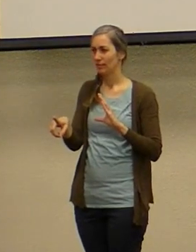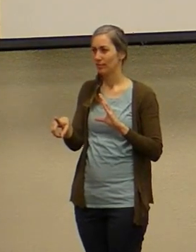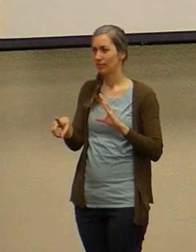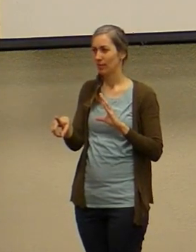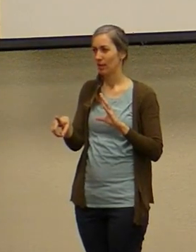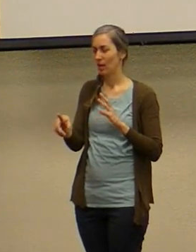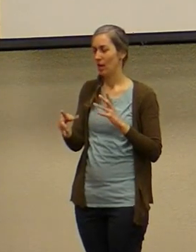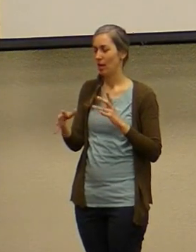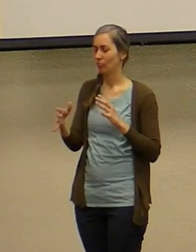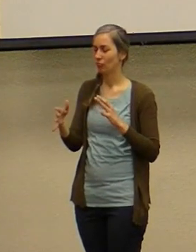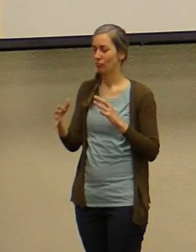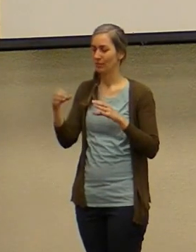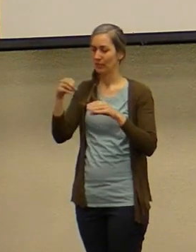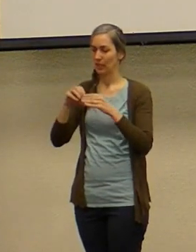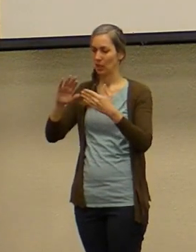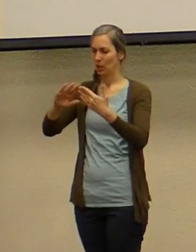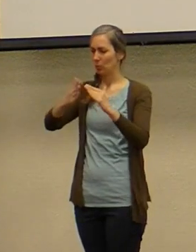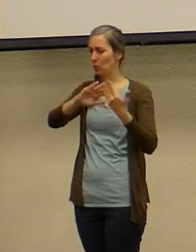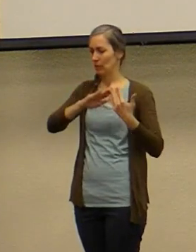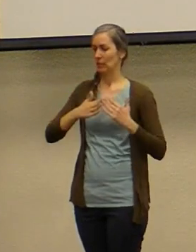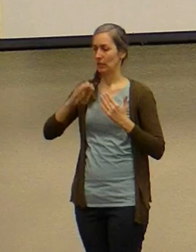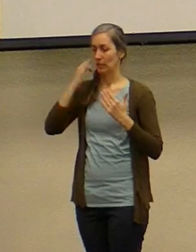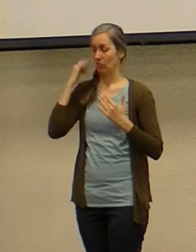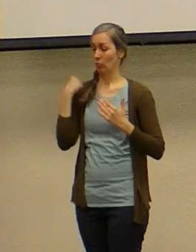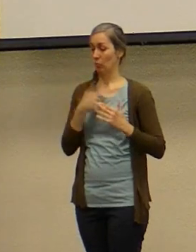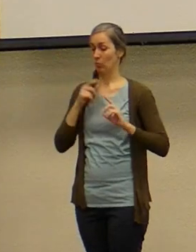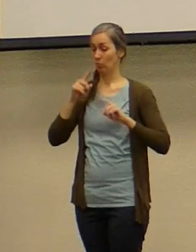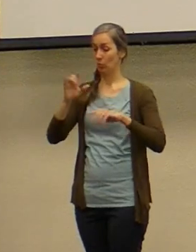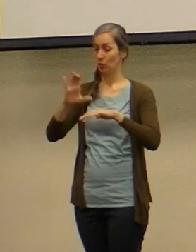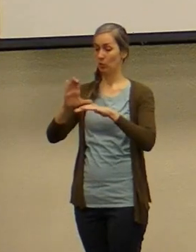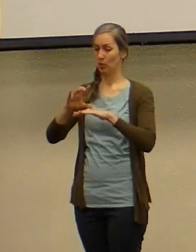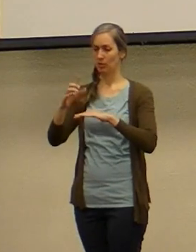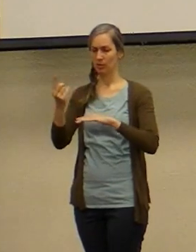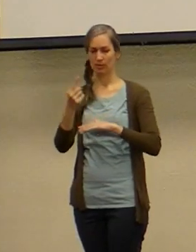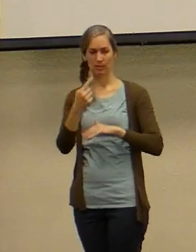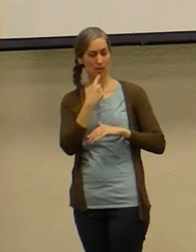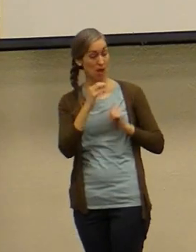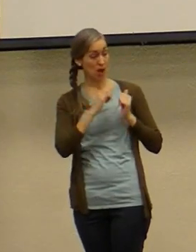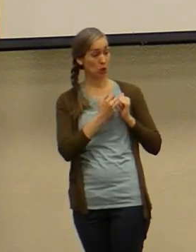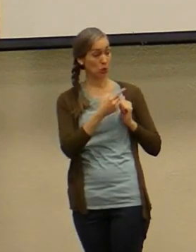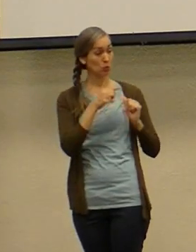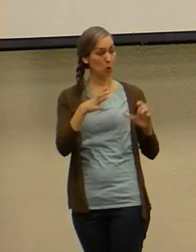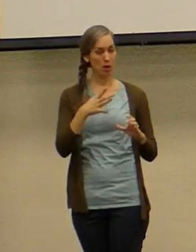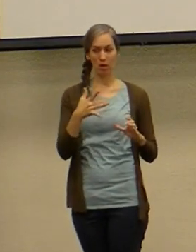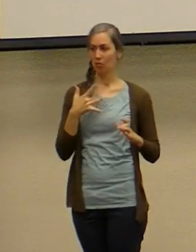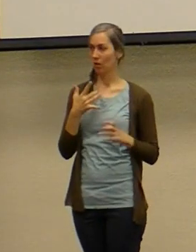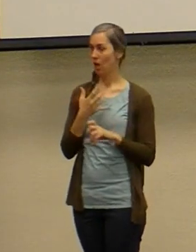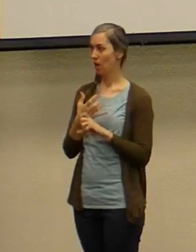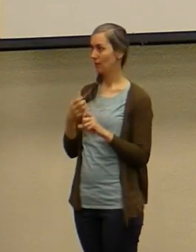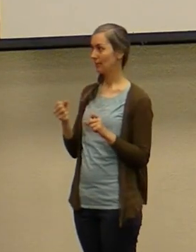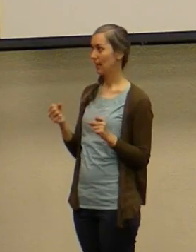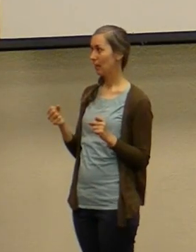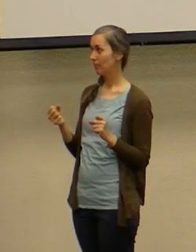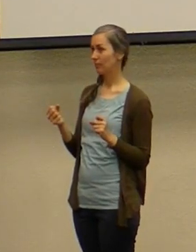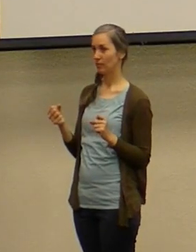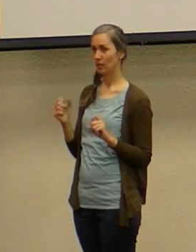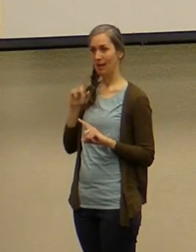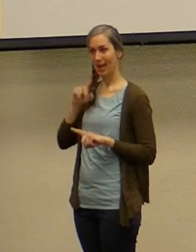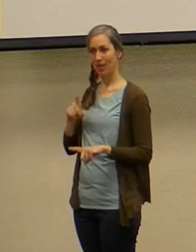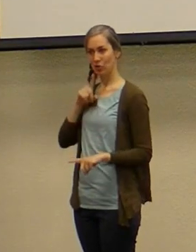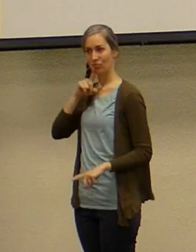what would happen if you went to a church and when somebody asked you how you were doing you felt safe to say something besides you doing really good